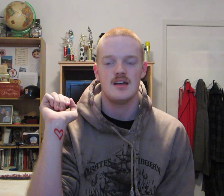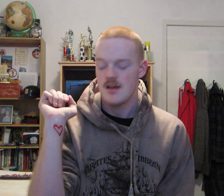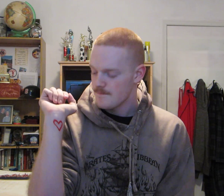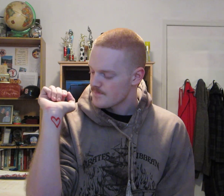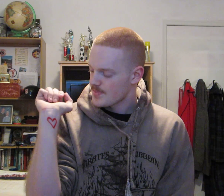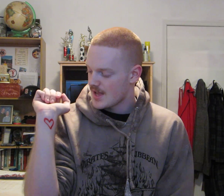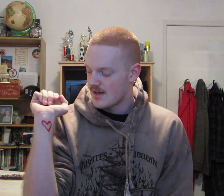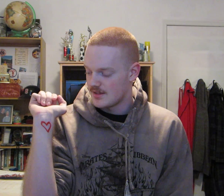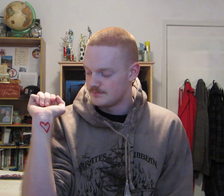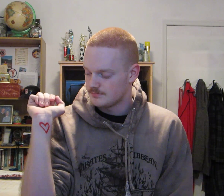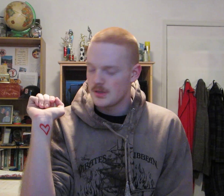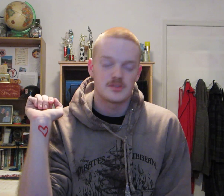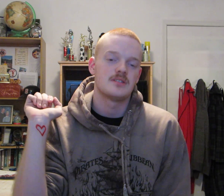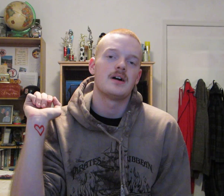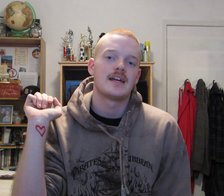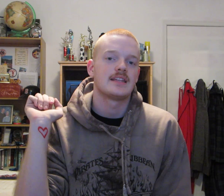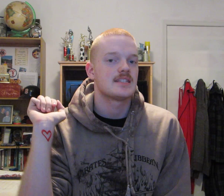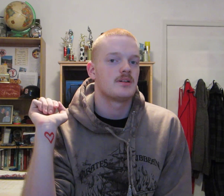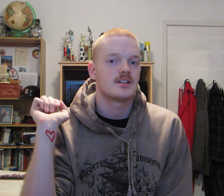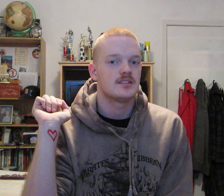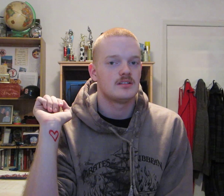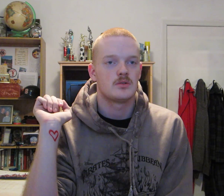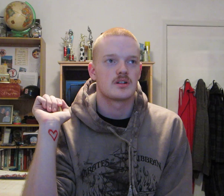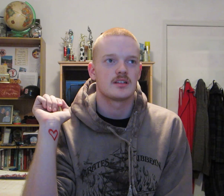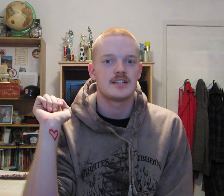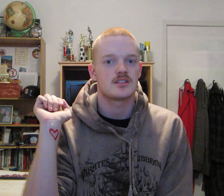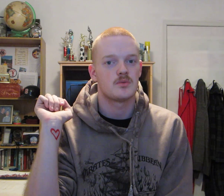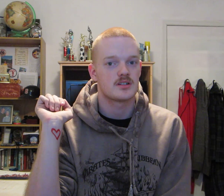posted by Lizbug, or Leisha Swartz,